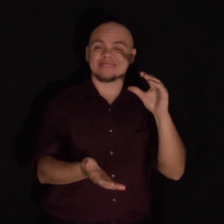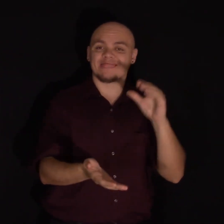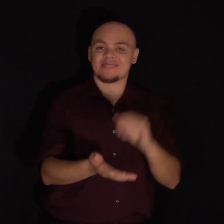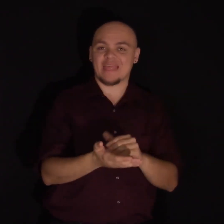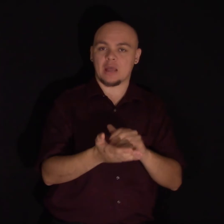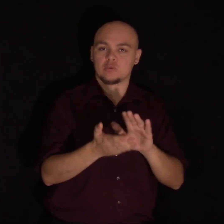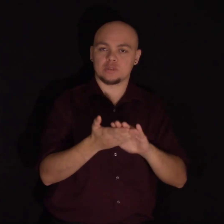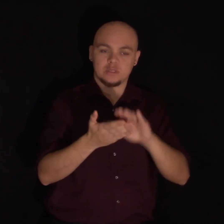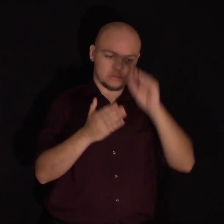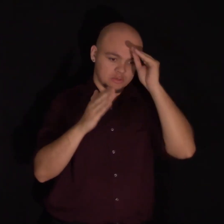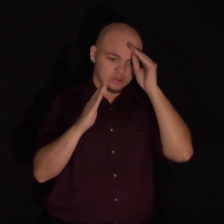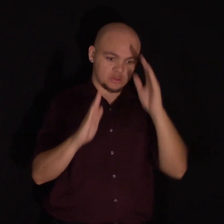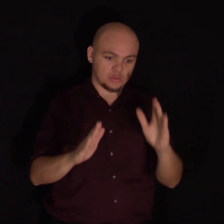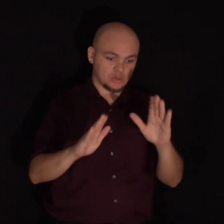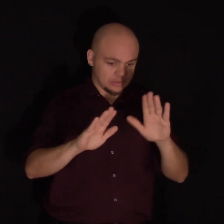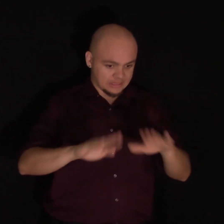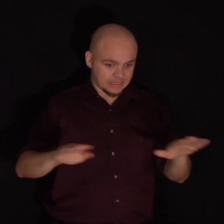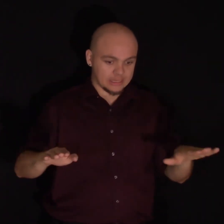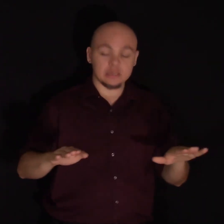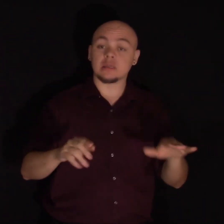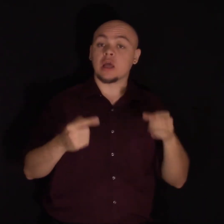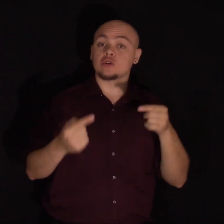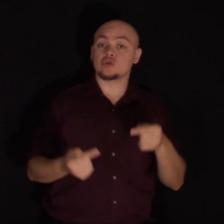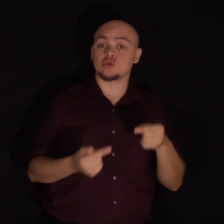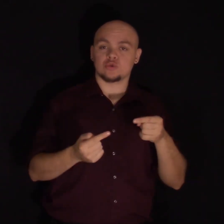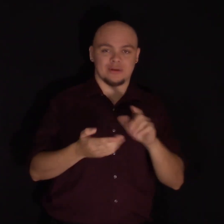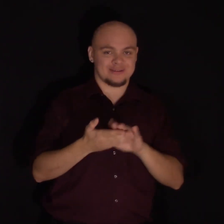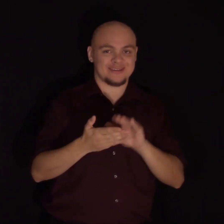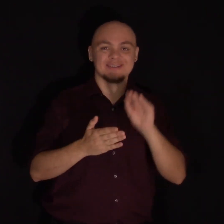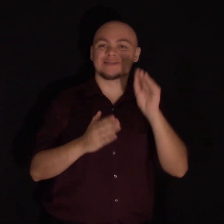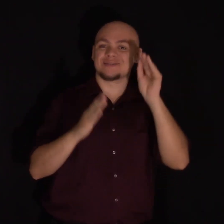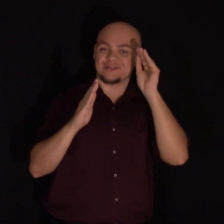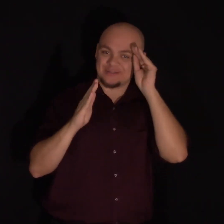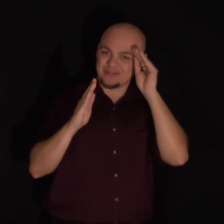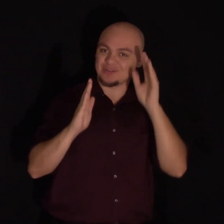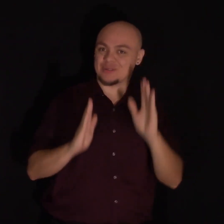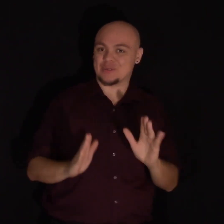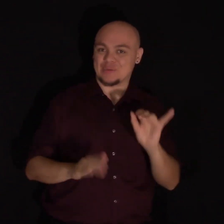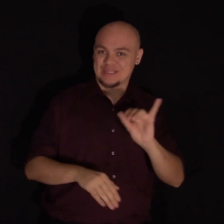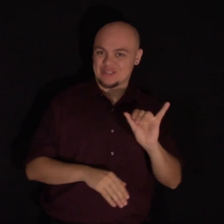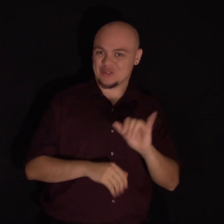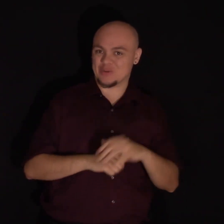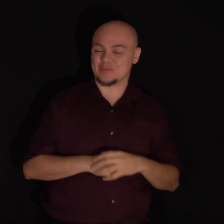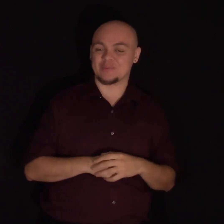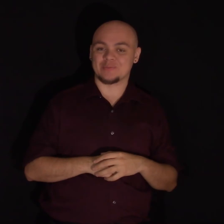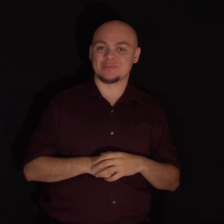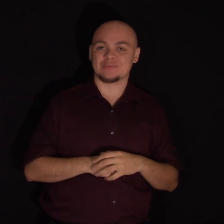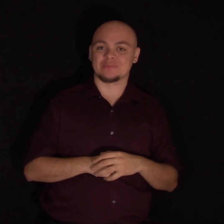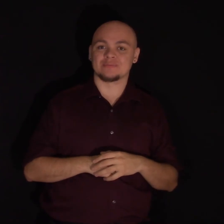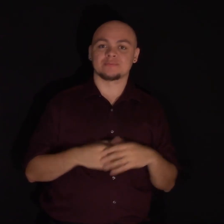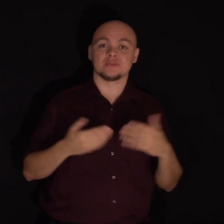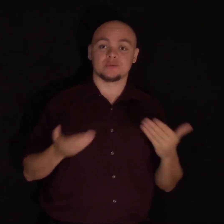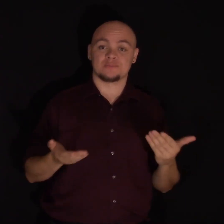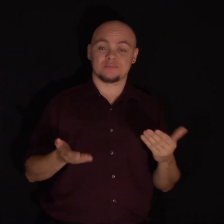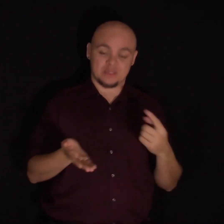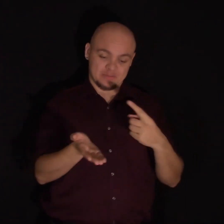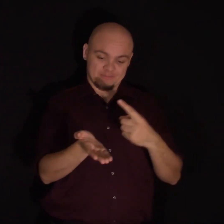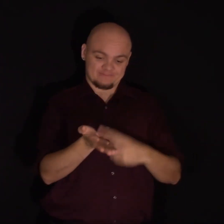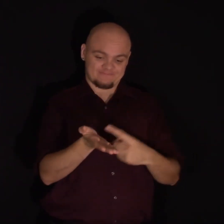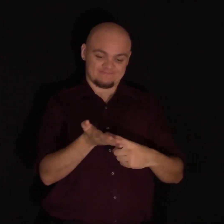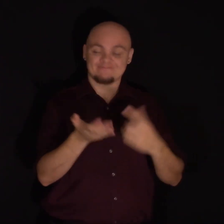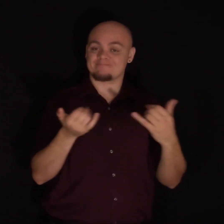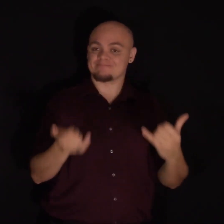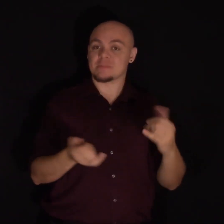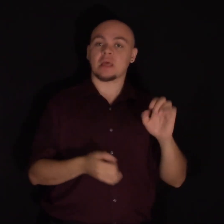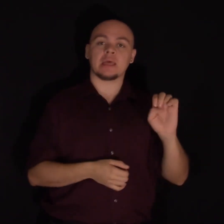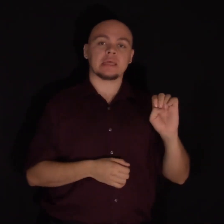especially struggling students. So let's talk about equality. In our